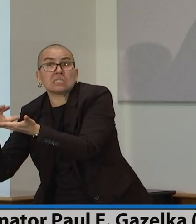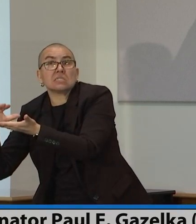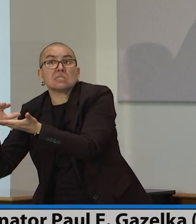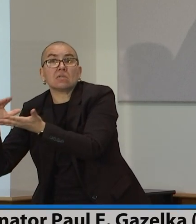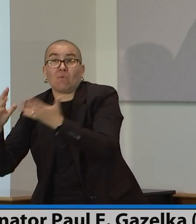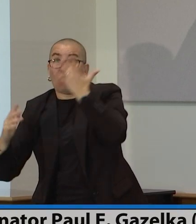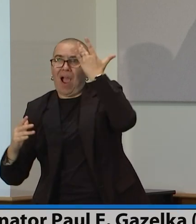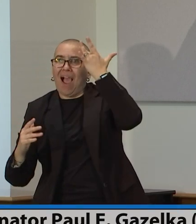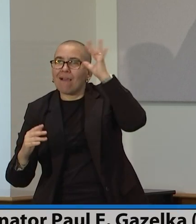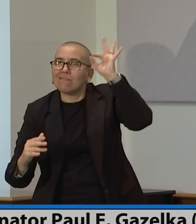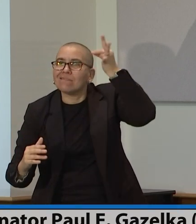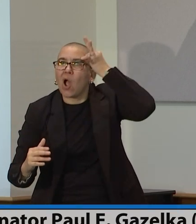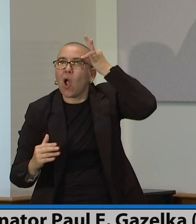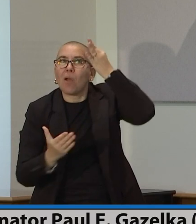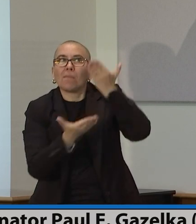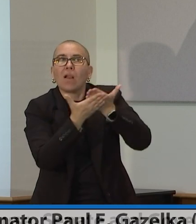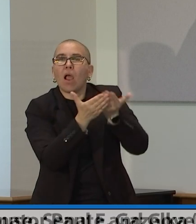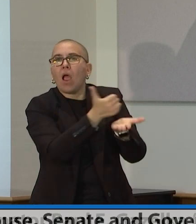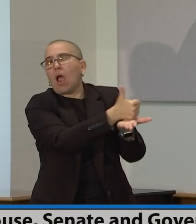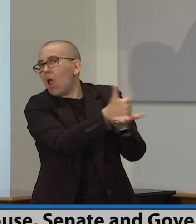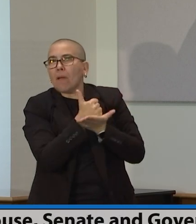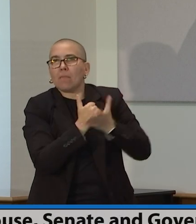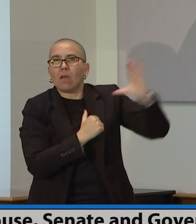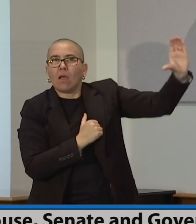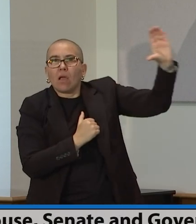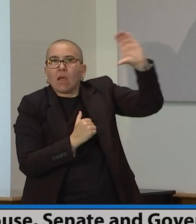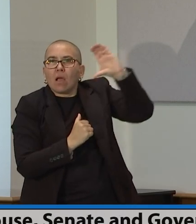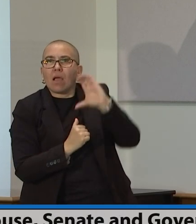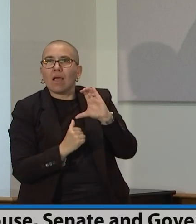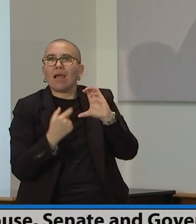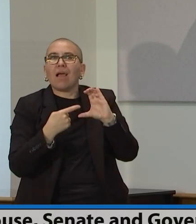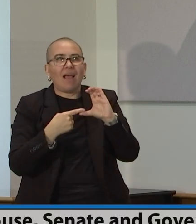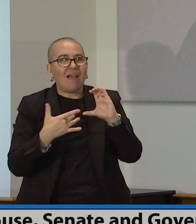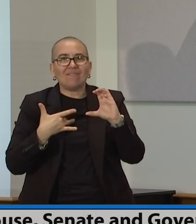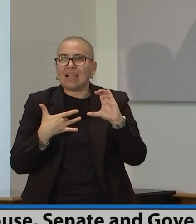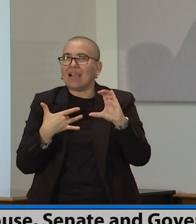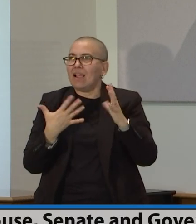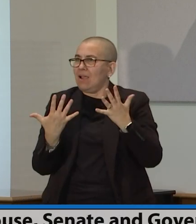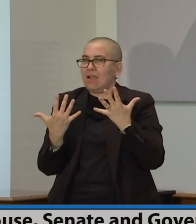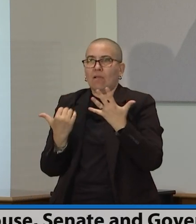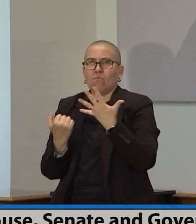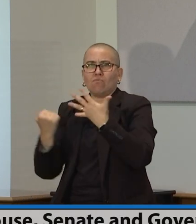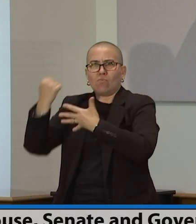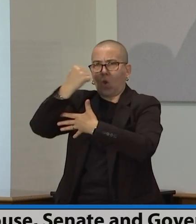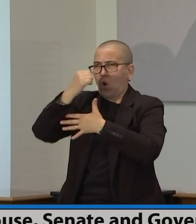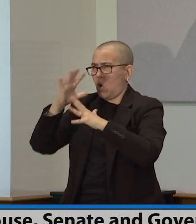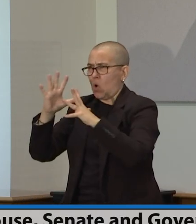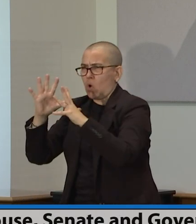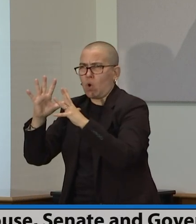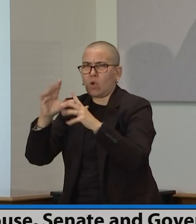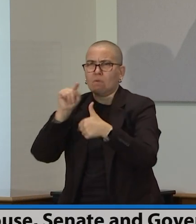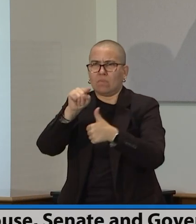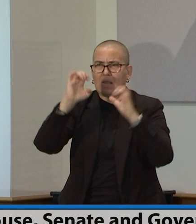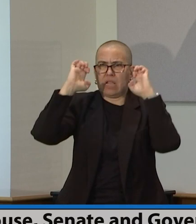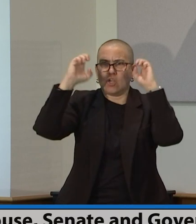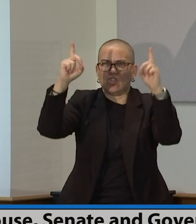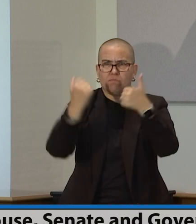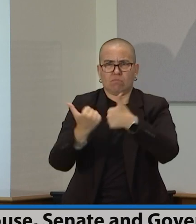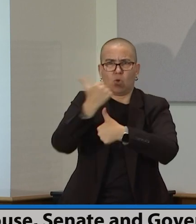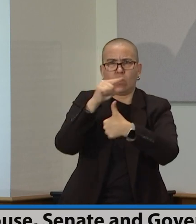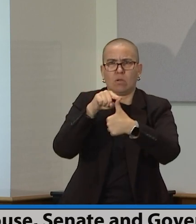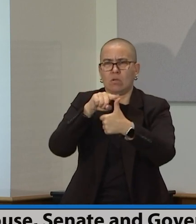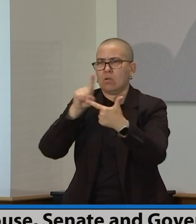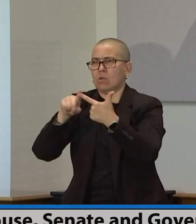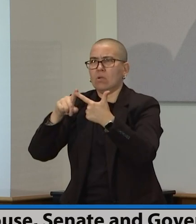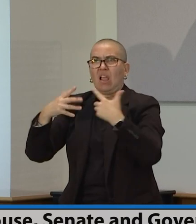would agree that we also thought prioritizing some of the things that we did prioritize, education, resources for health and human services, environment,